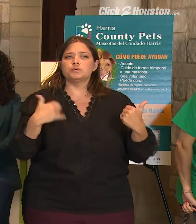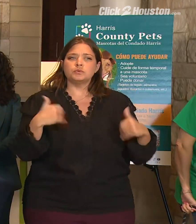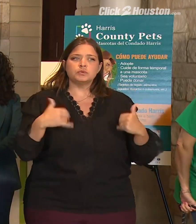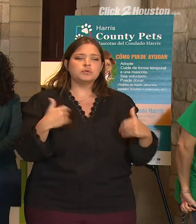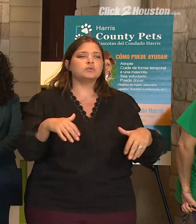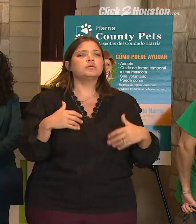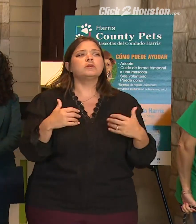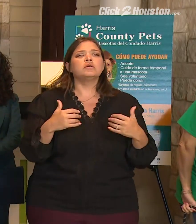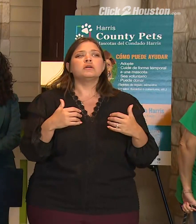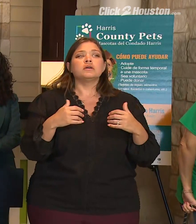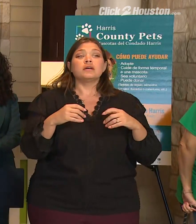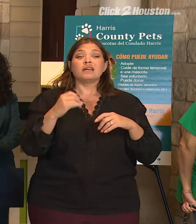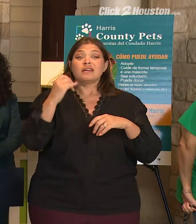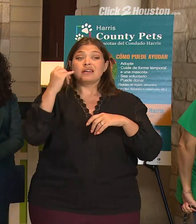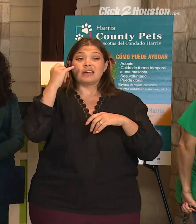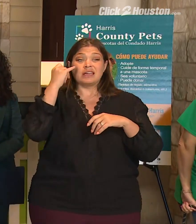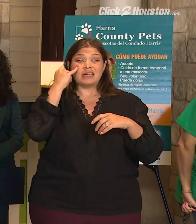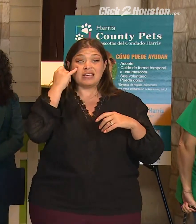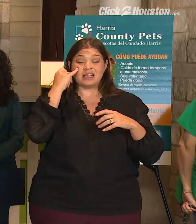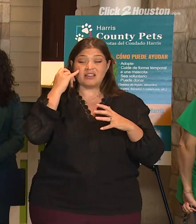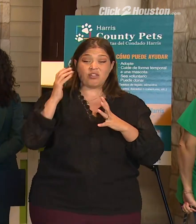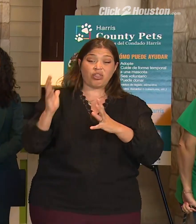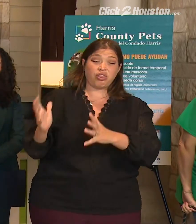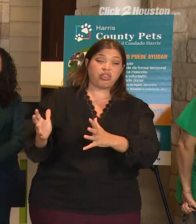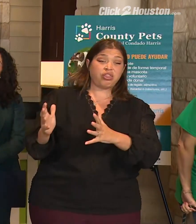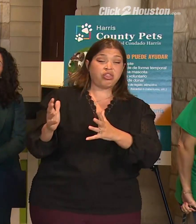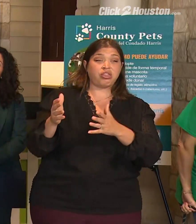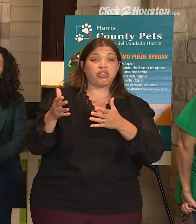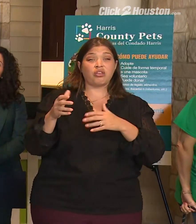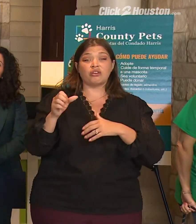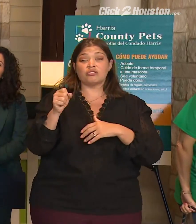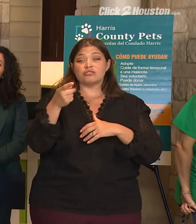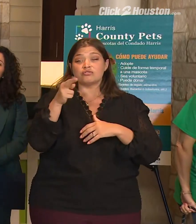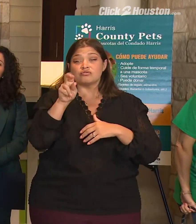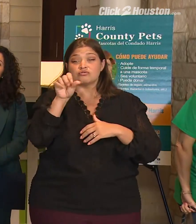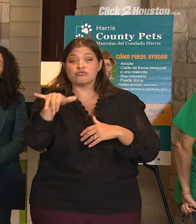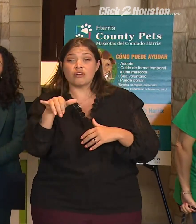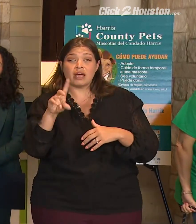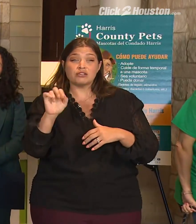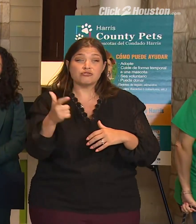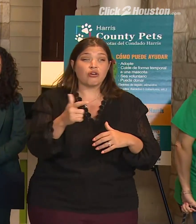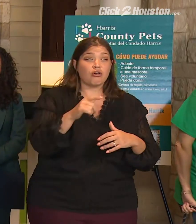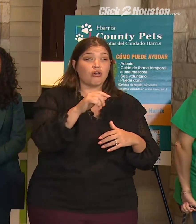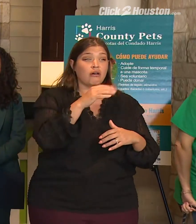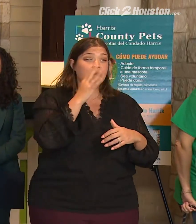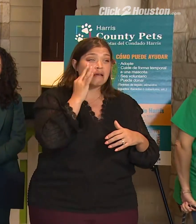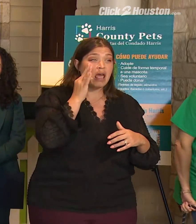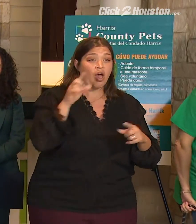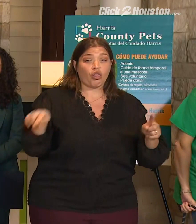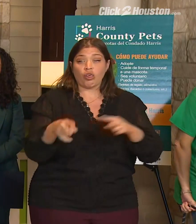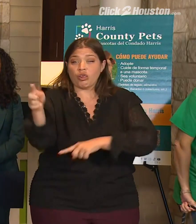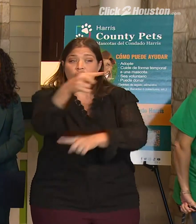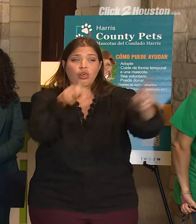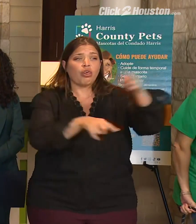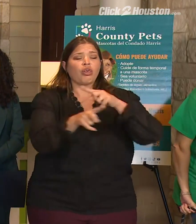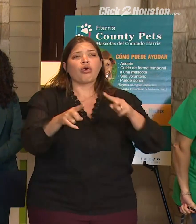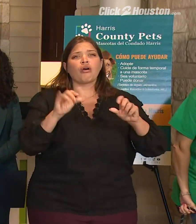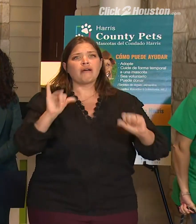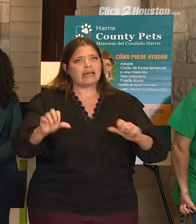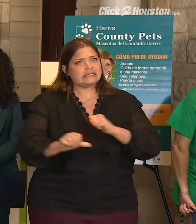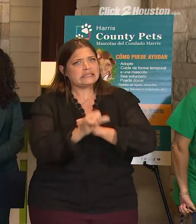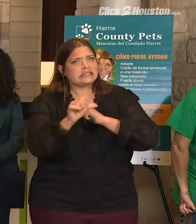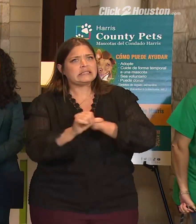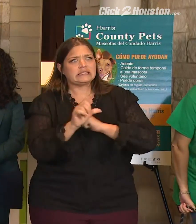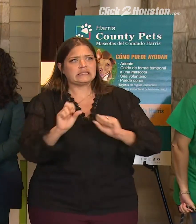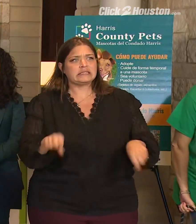and so much harm that goes on if we allow strays to remain loose in our community. And having